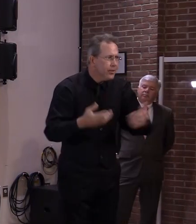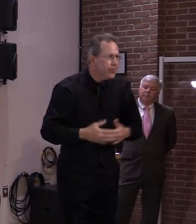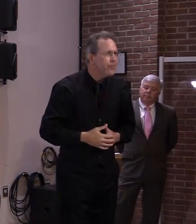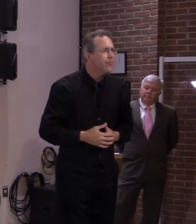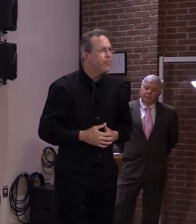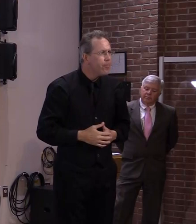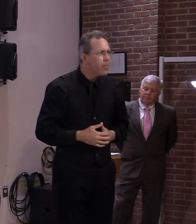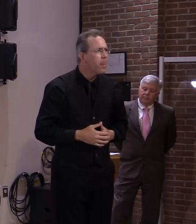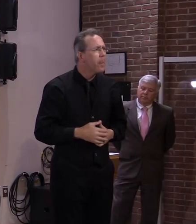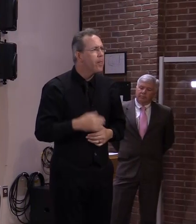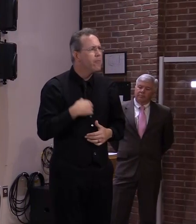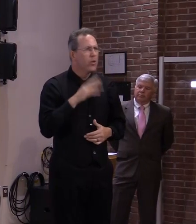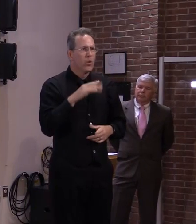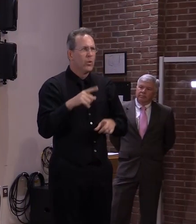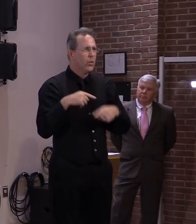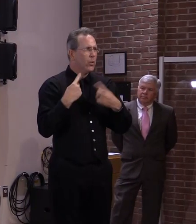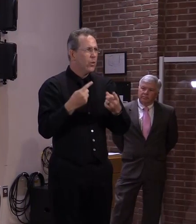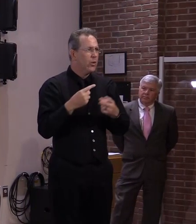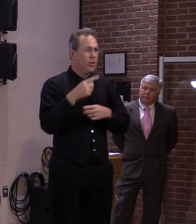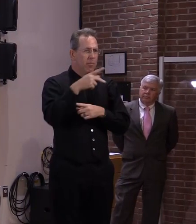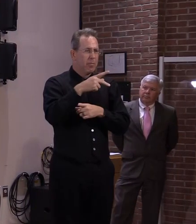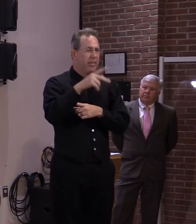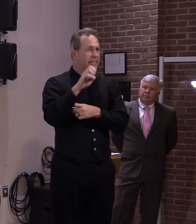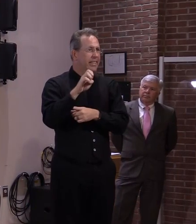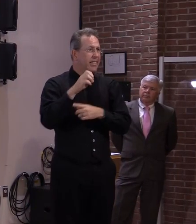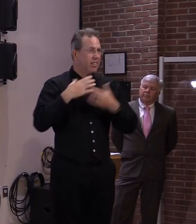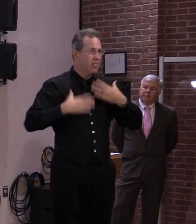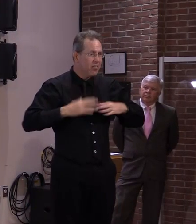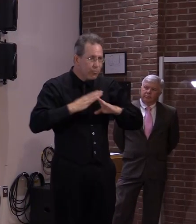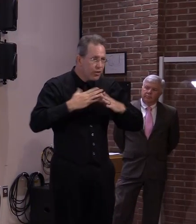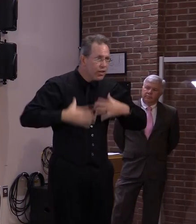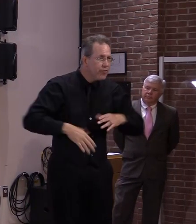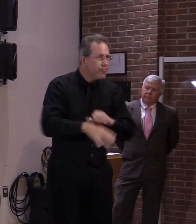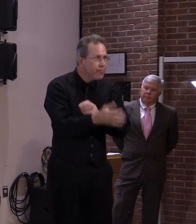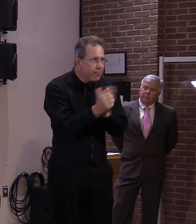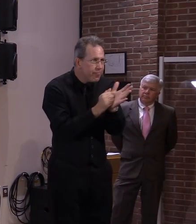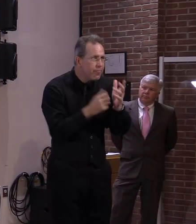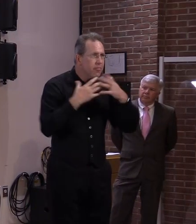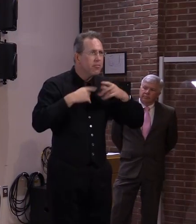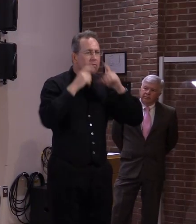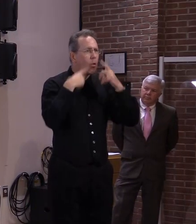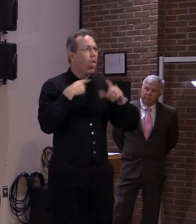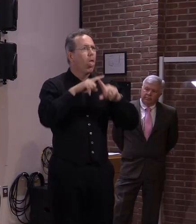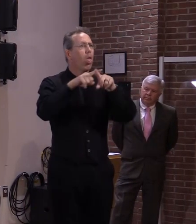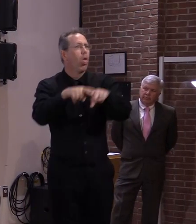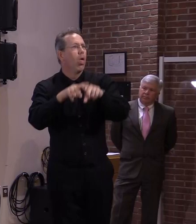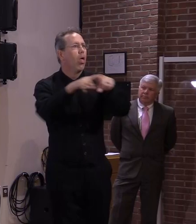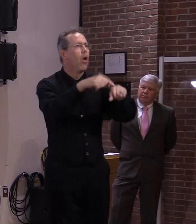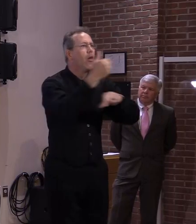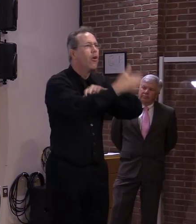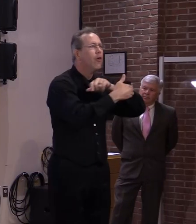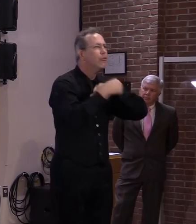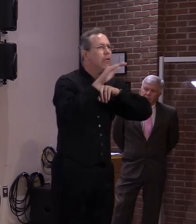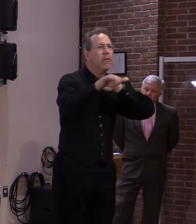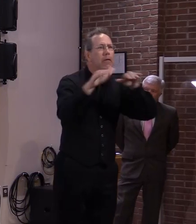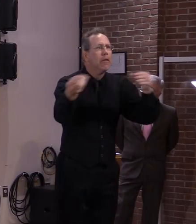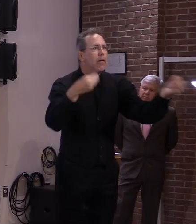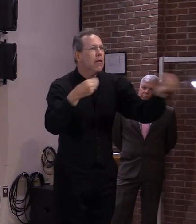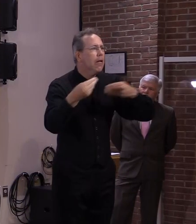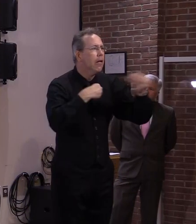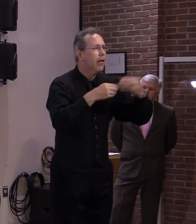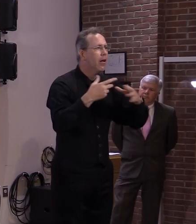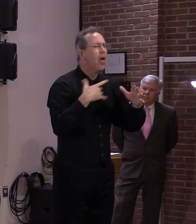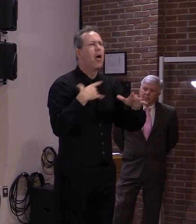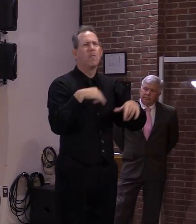especially with ppe on other countries and i wish we had had more manufacturing ability right